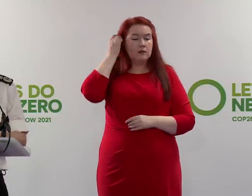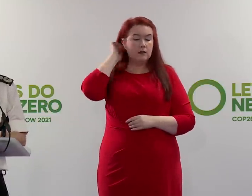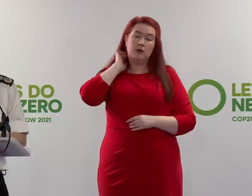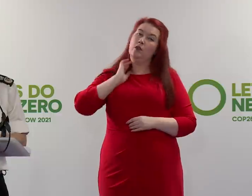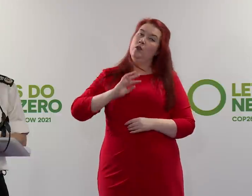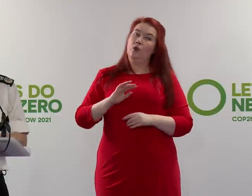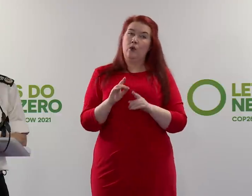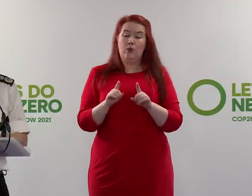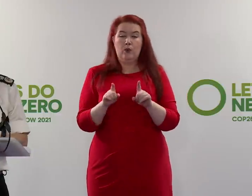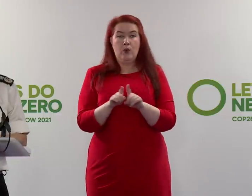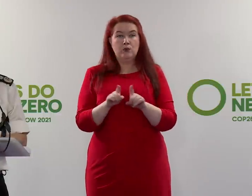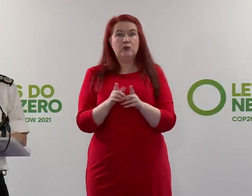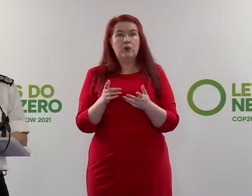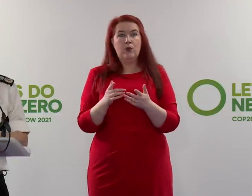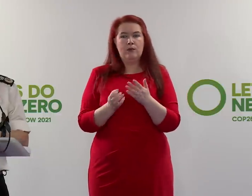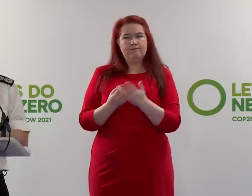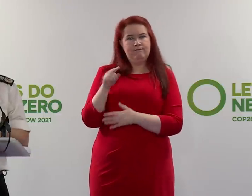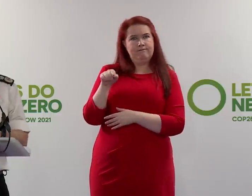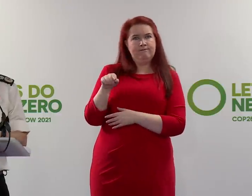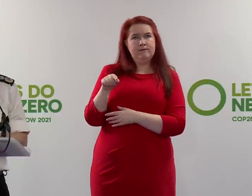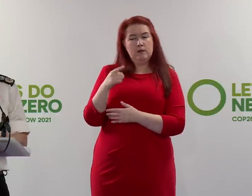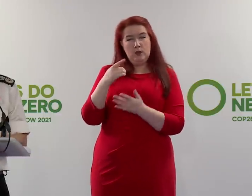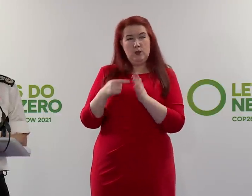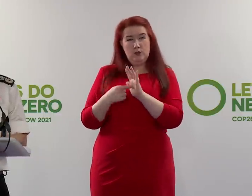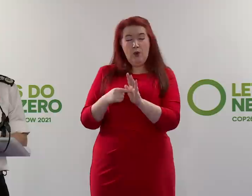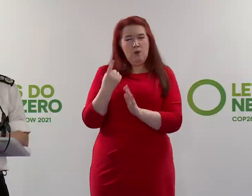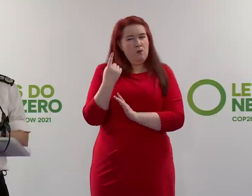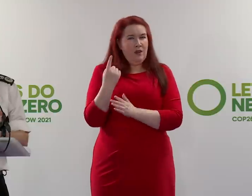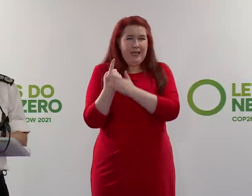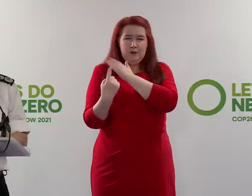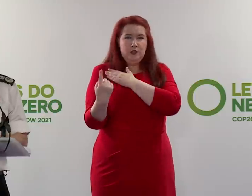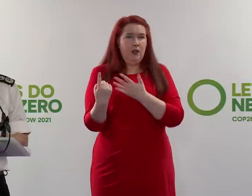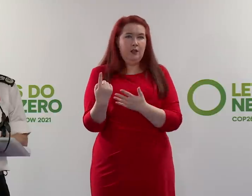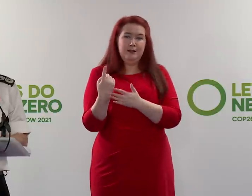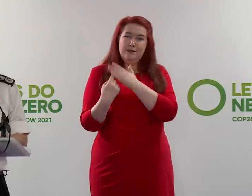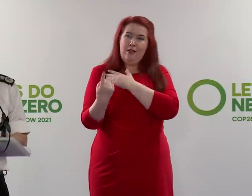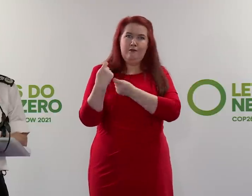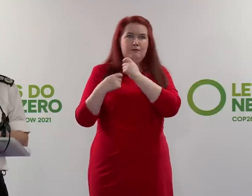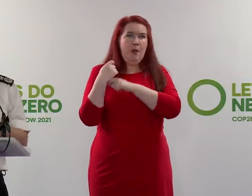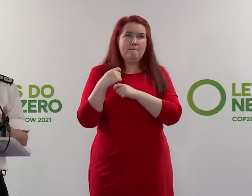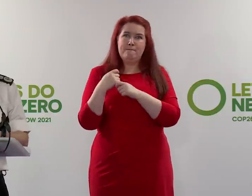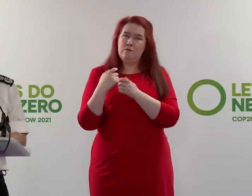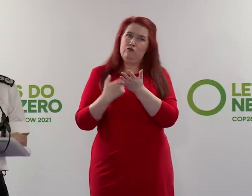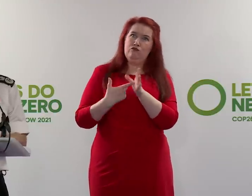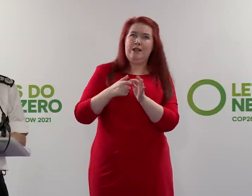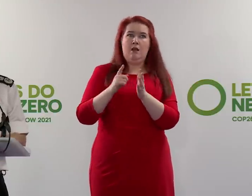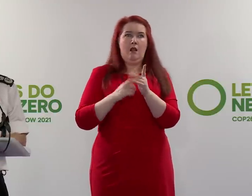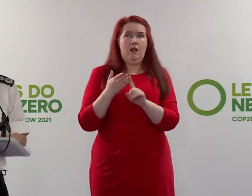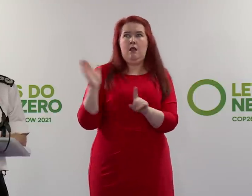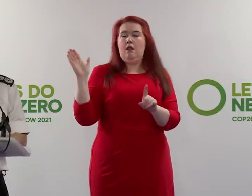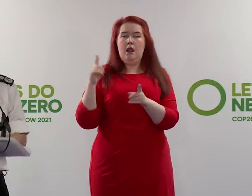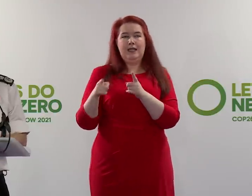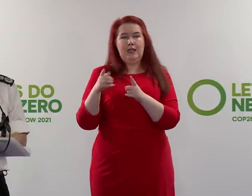the case of Emory shows is that this is one individual self-radicalised and seeking to get access